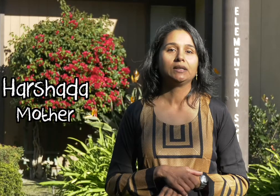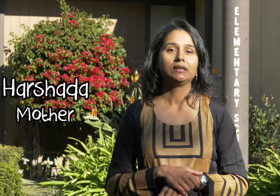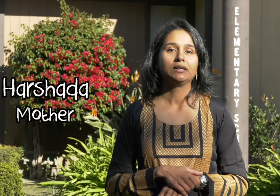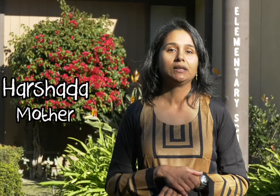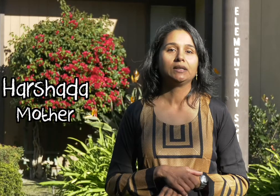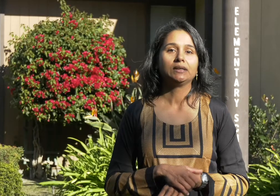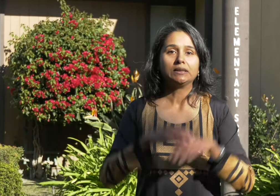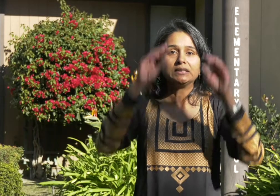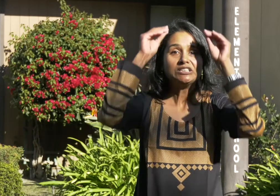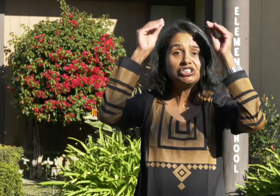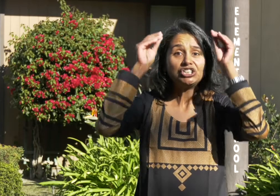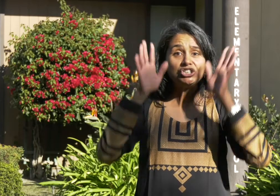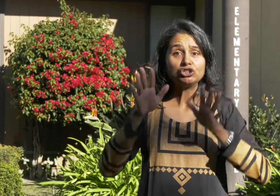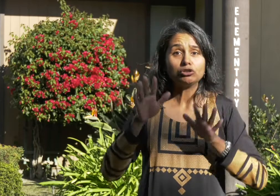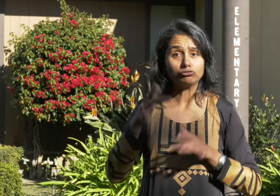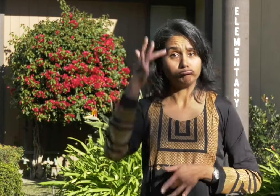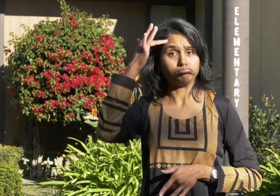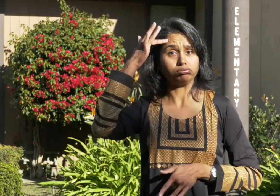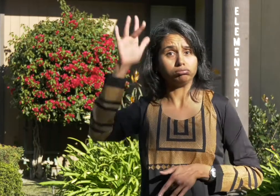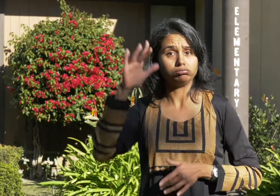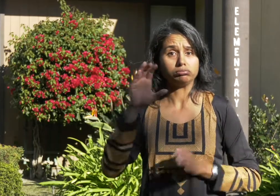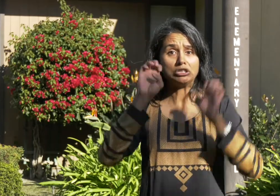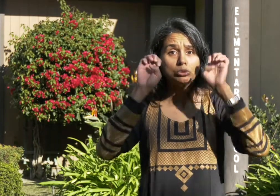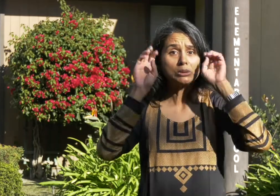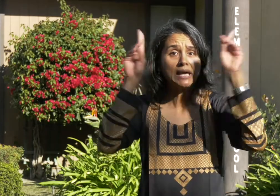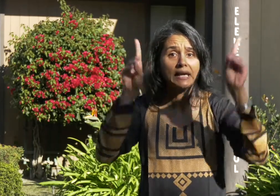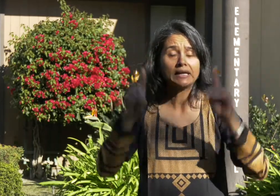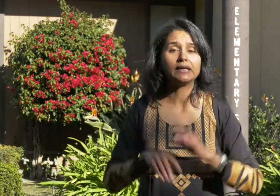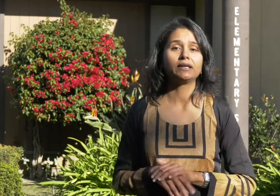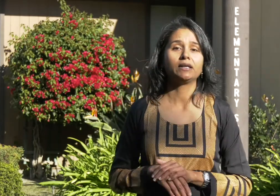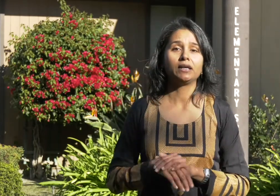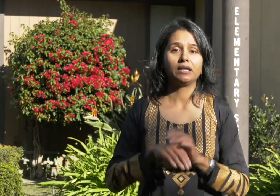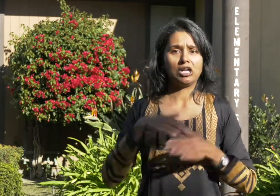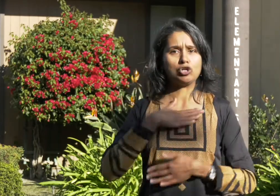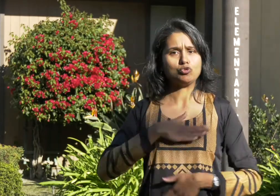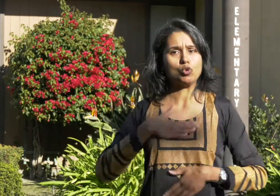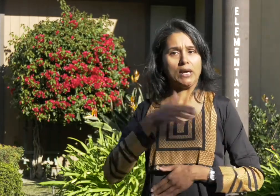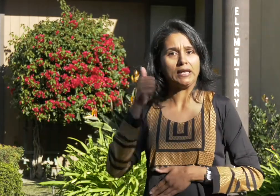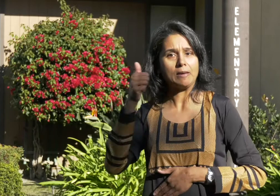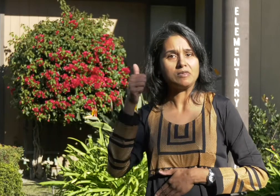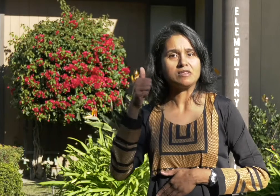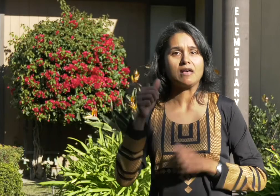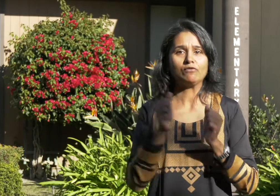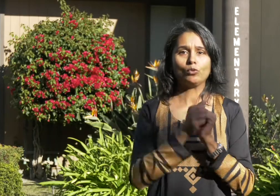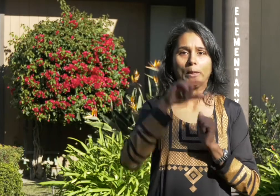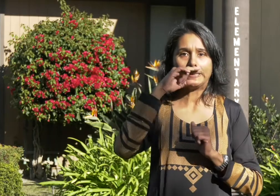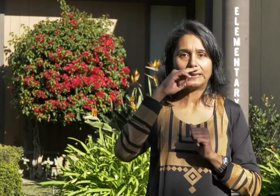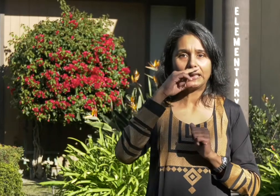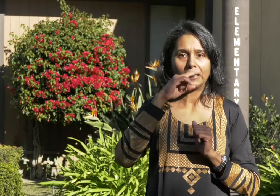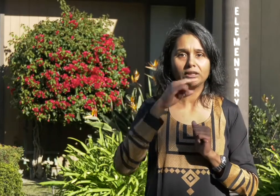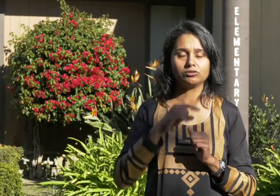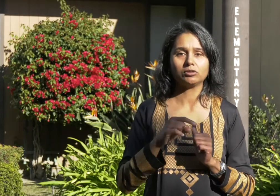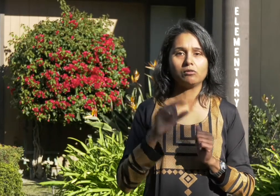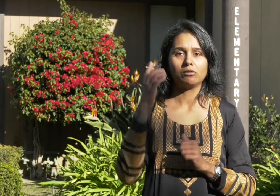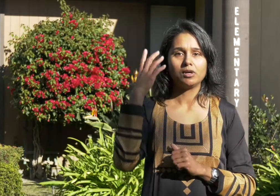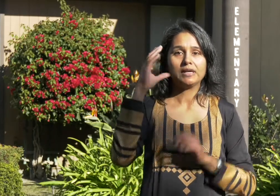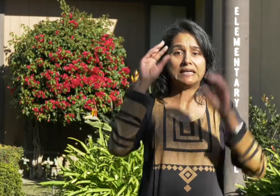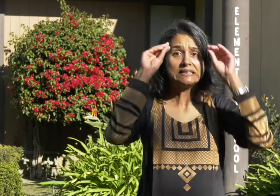The teachers are smart, educated. They enjoy themselves with the kids here. The teachers